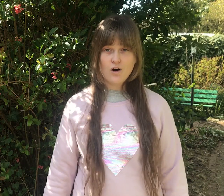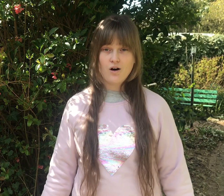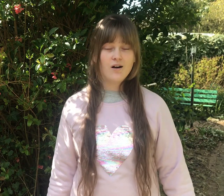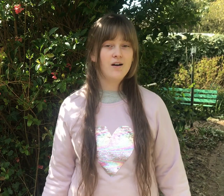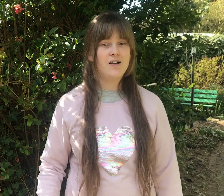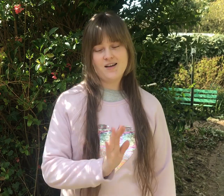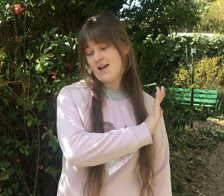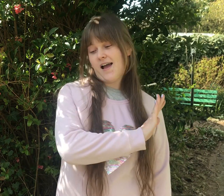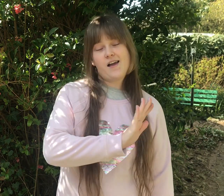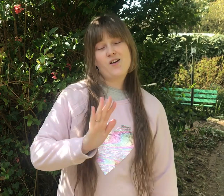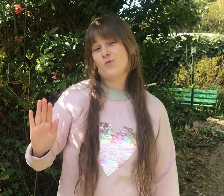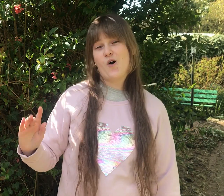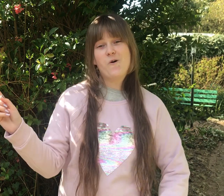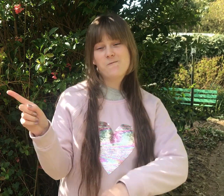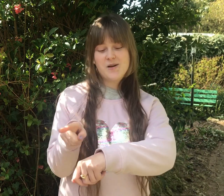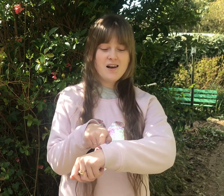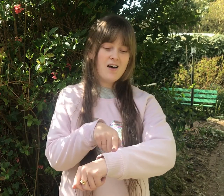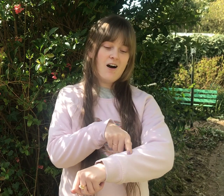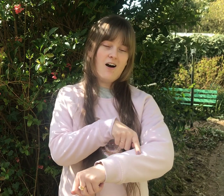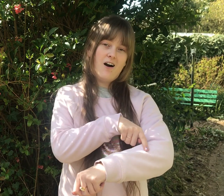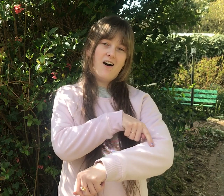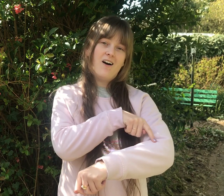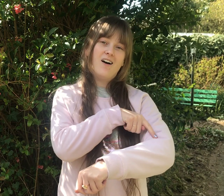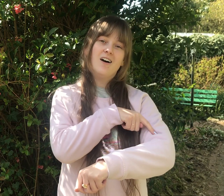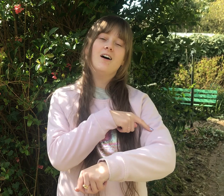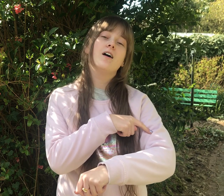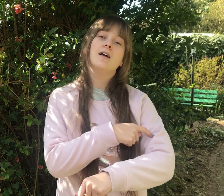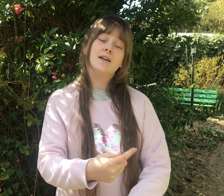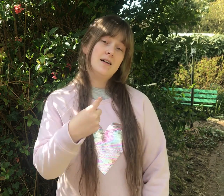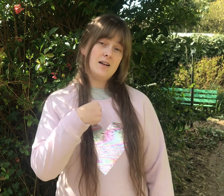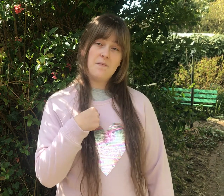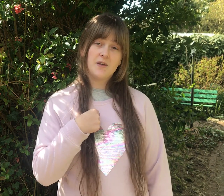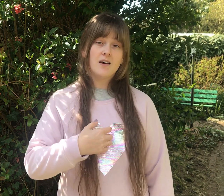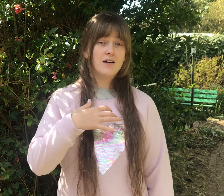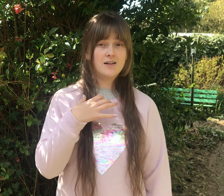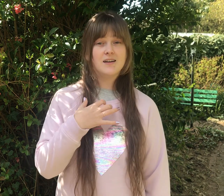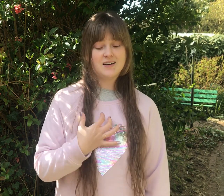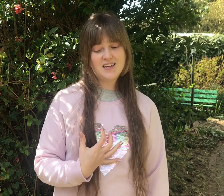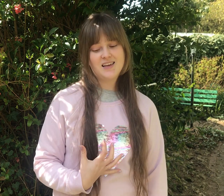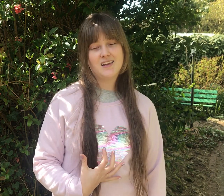It won't be long Till I'm gonna need